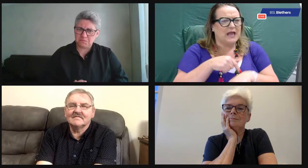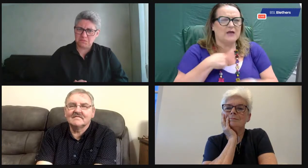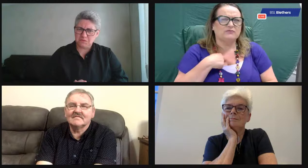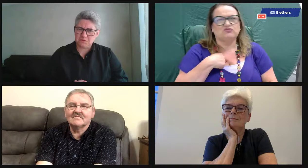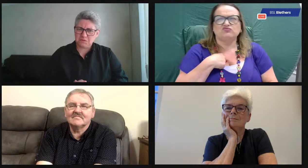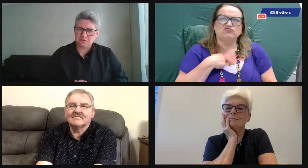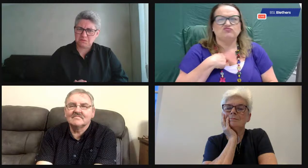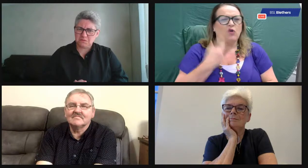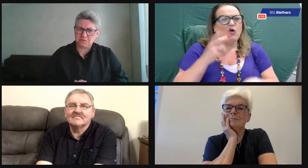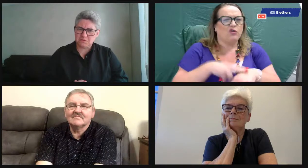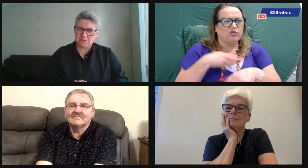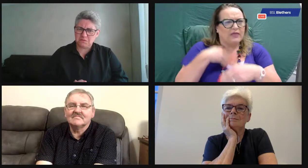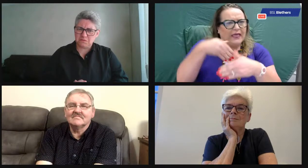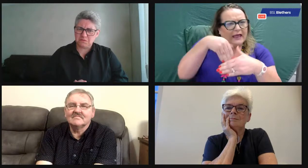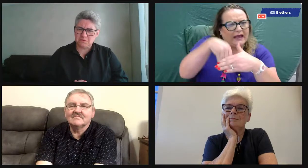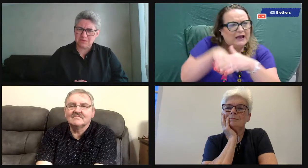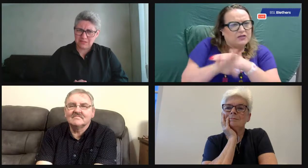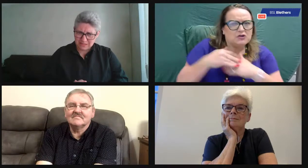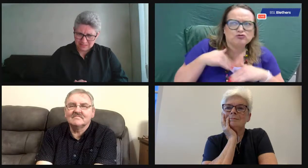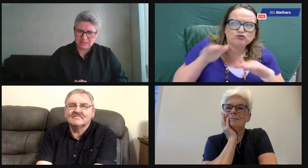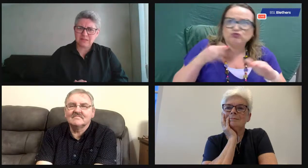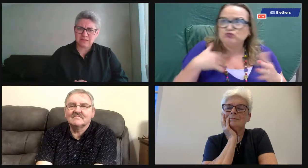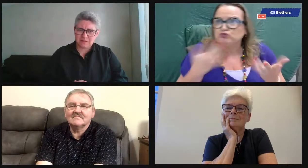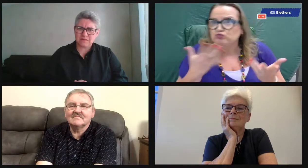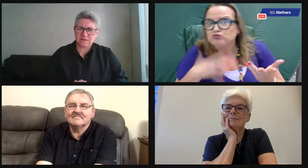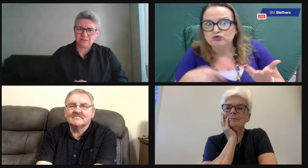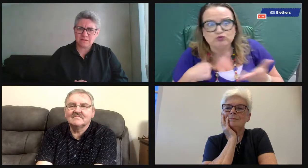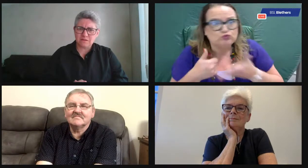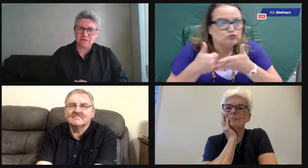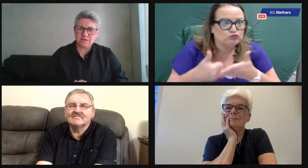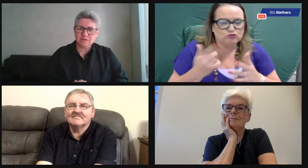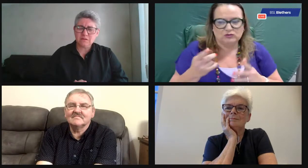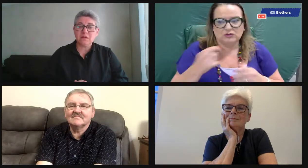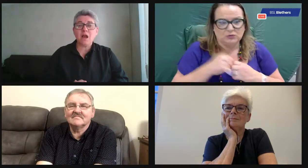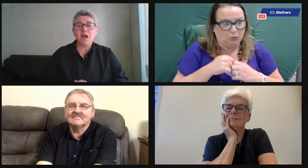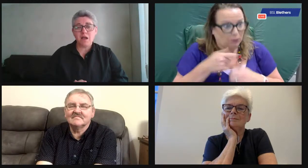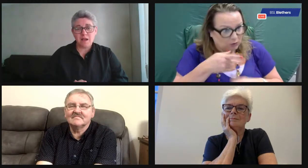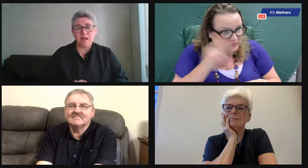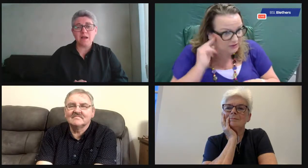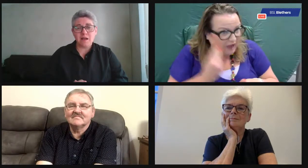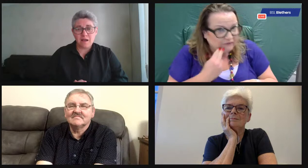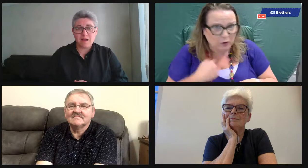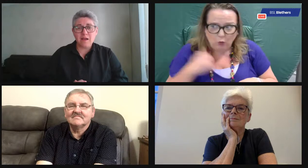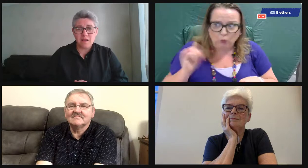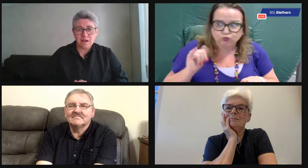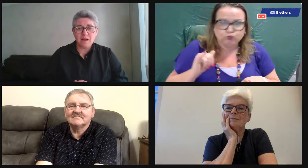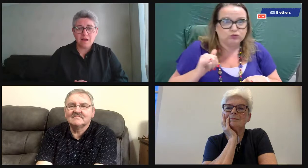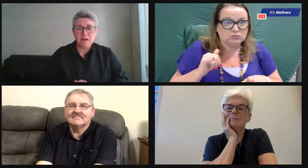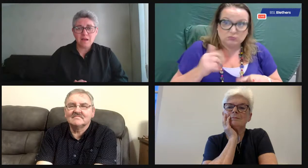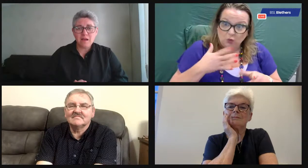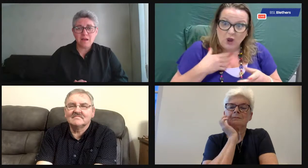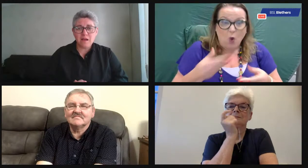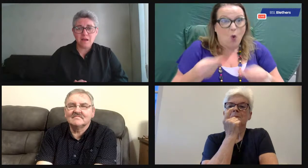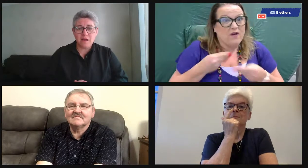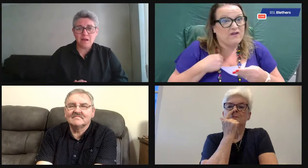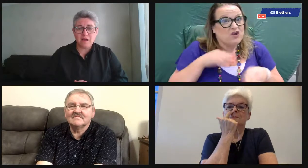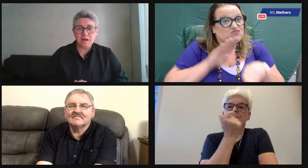I thought it was deaf-blind people there. The second time I had the courage enough to go in and ask who they were.